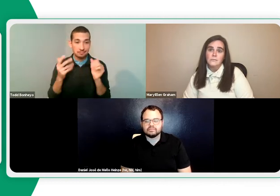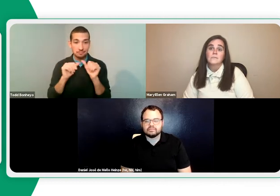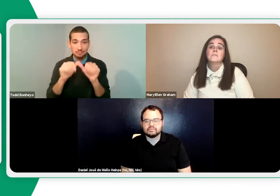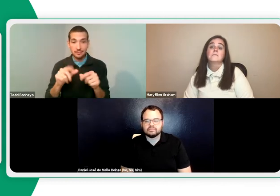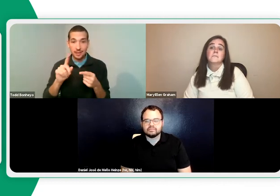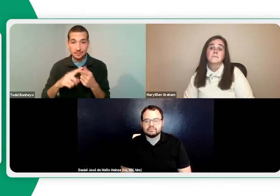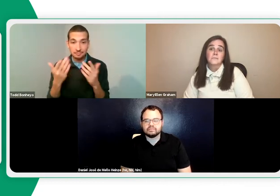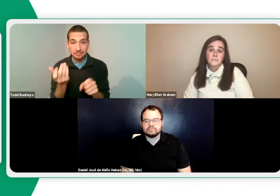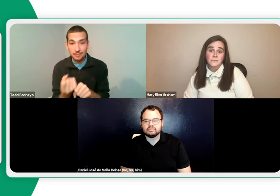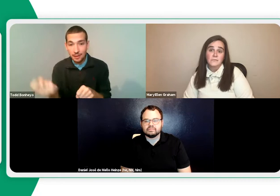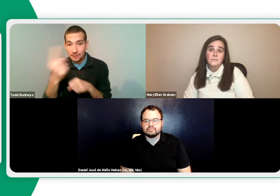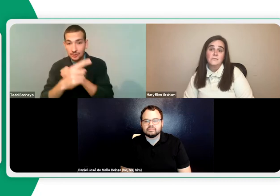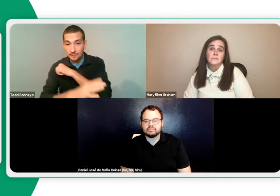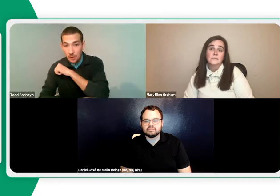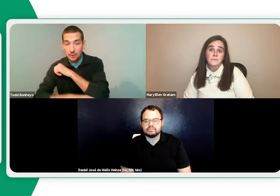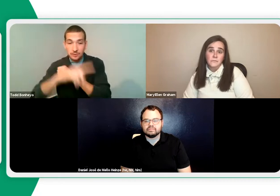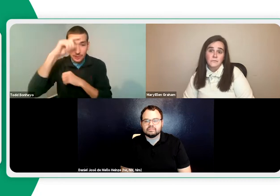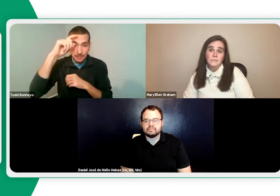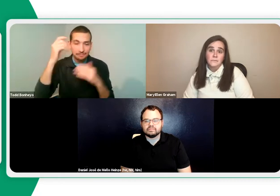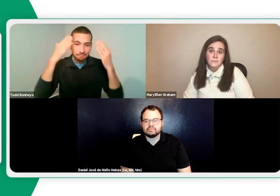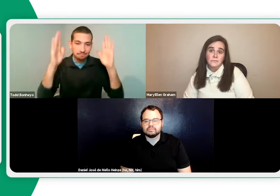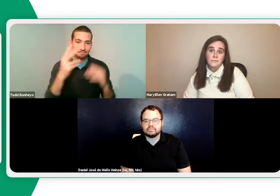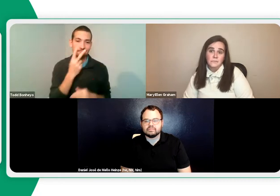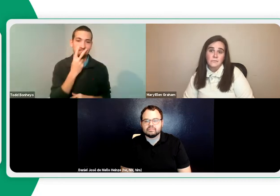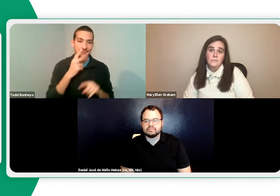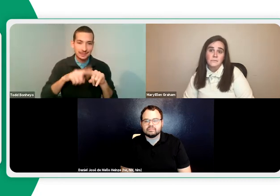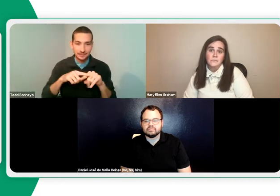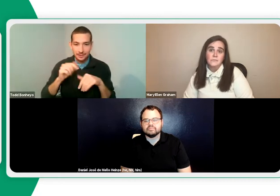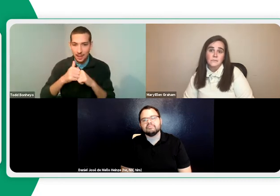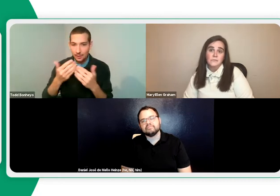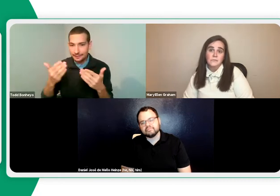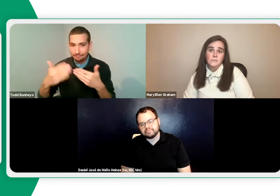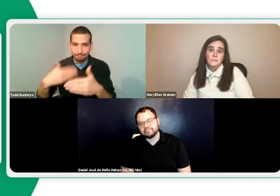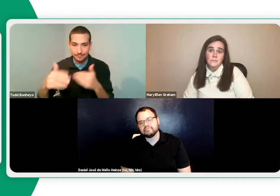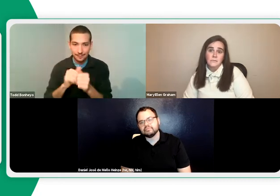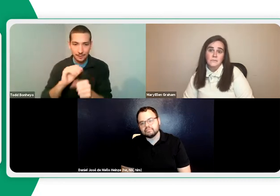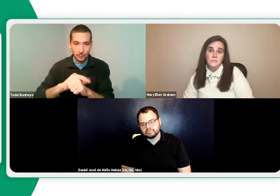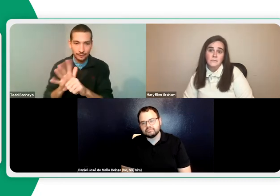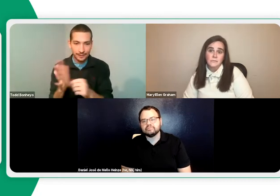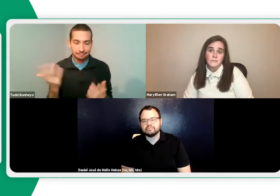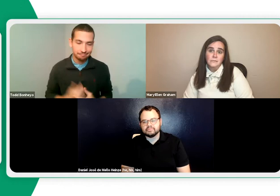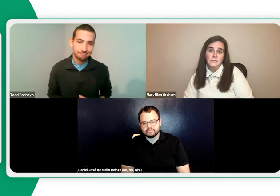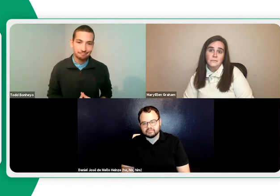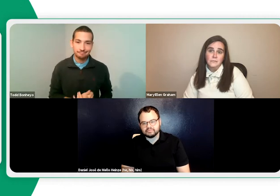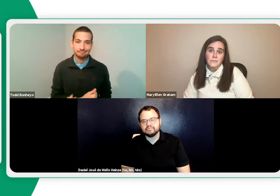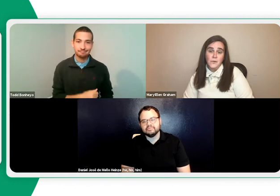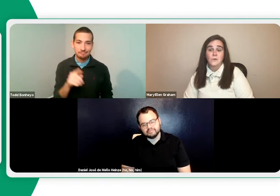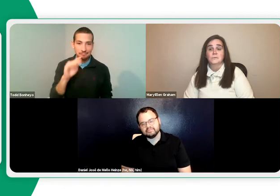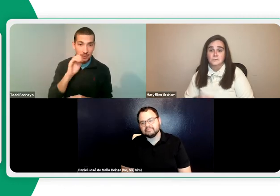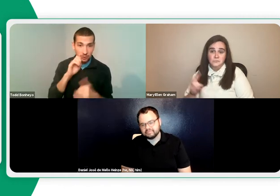learning, which means that this could continue possibly into the following fall or summer. Who knows how long this could be, as long as we're